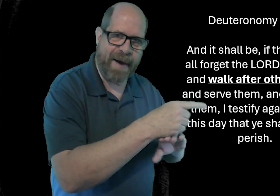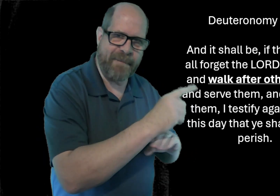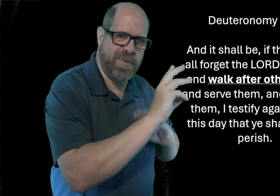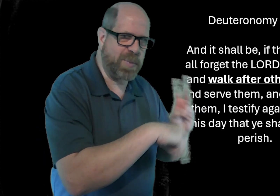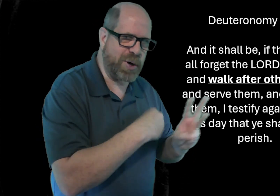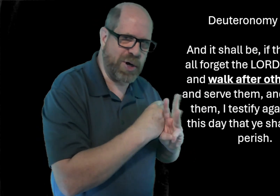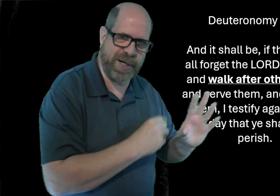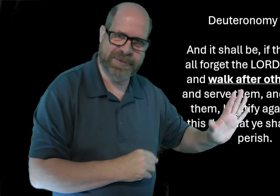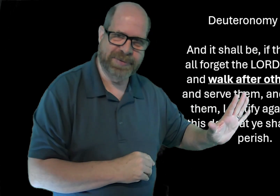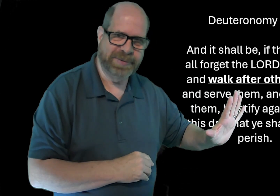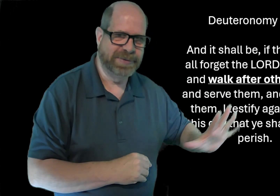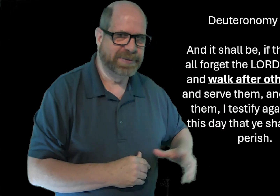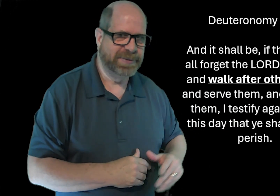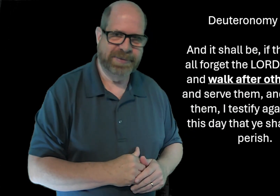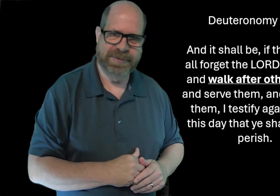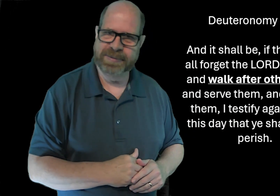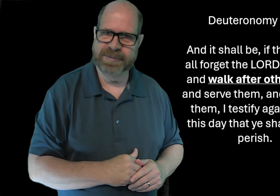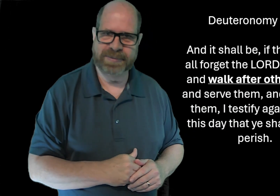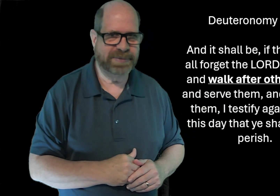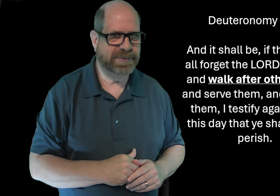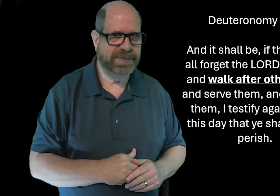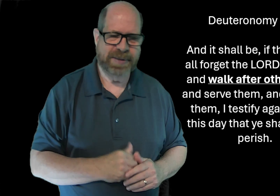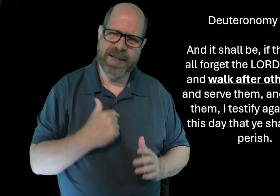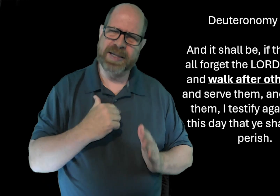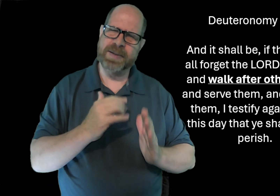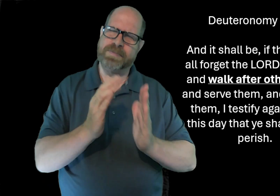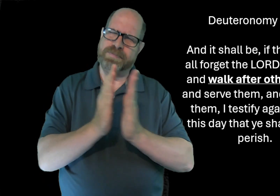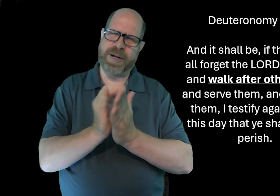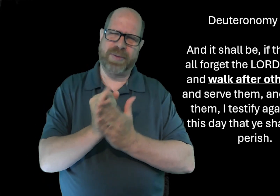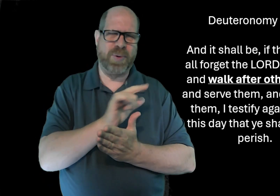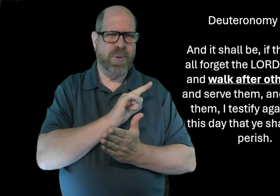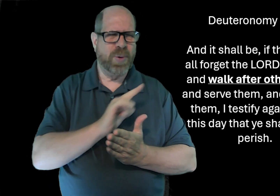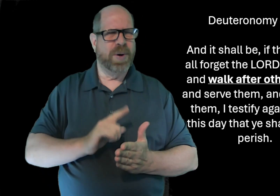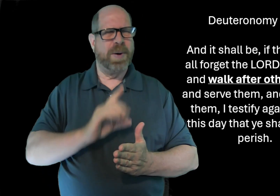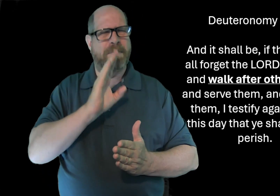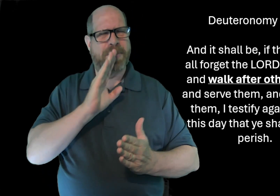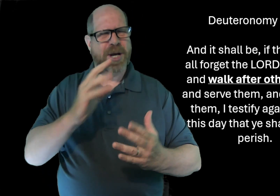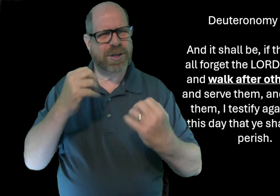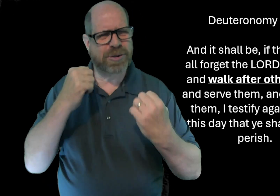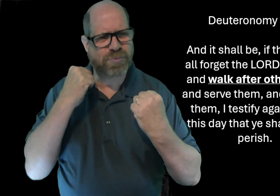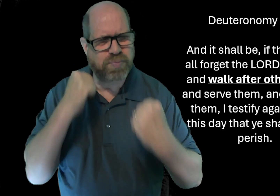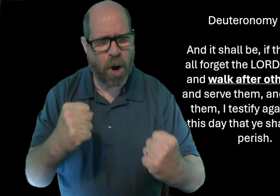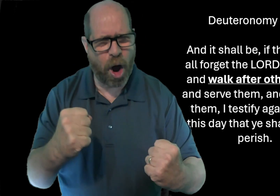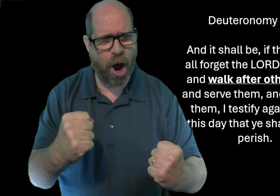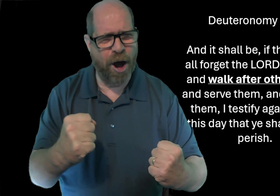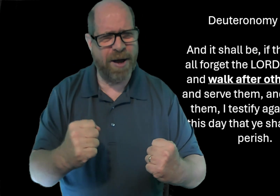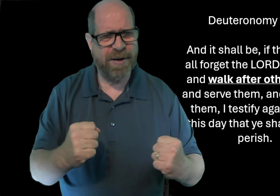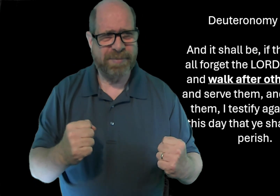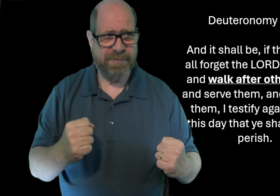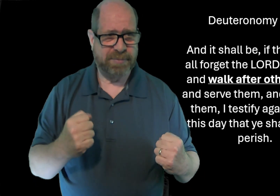Don't go after false gods in the world. So I pray that the Lord would help us be strong.